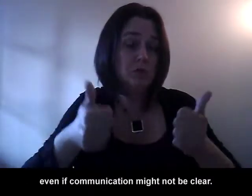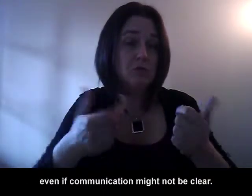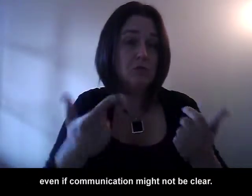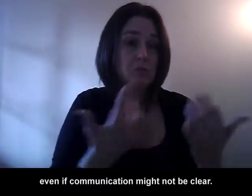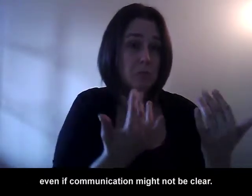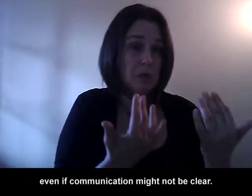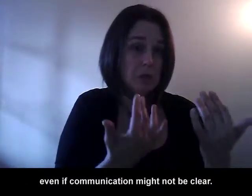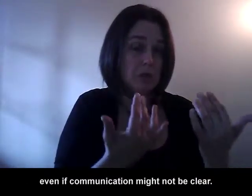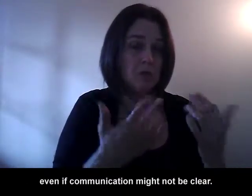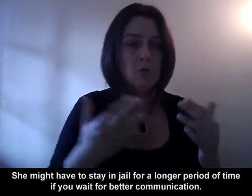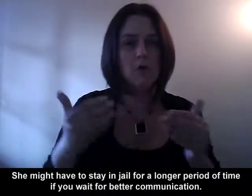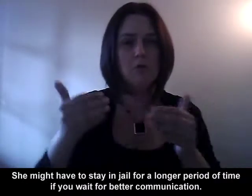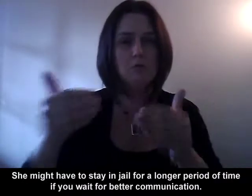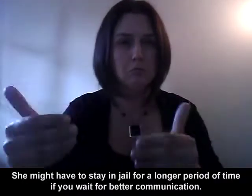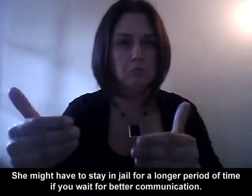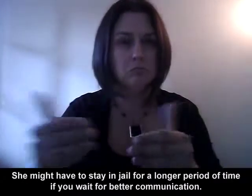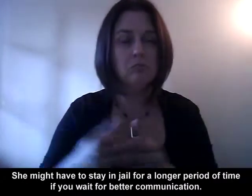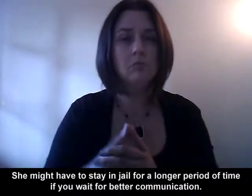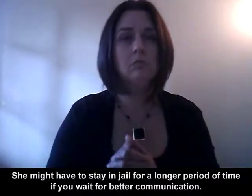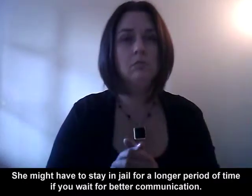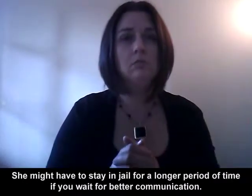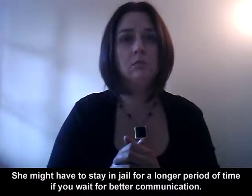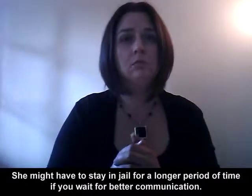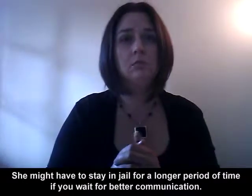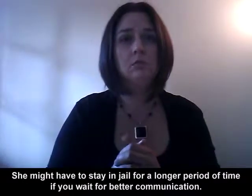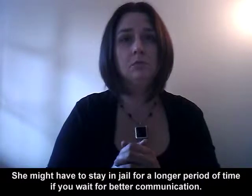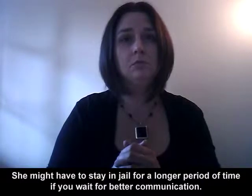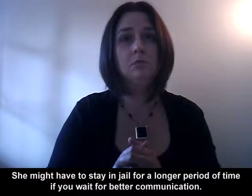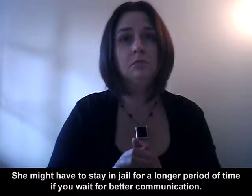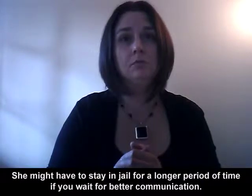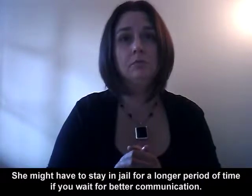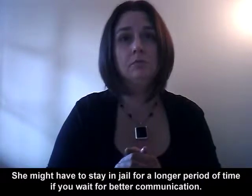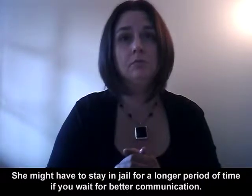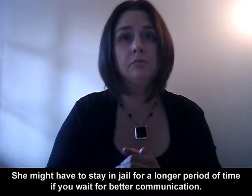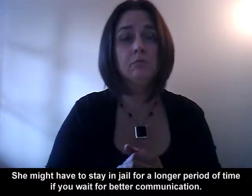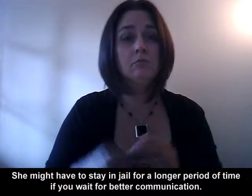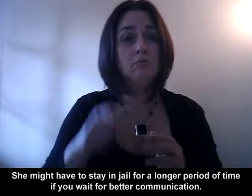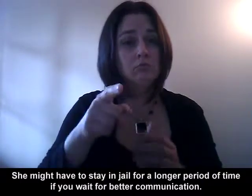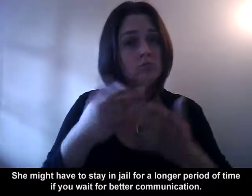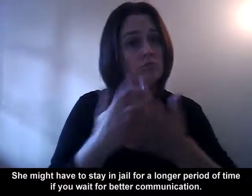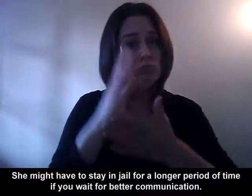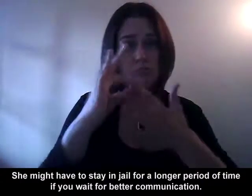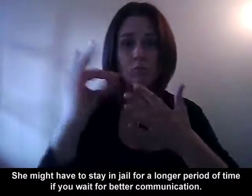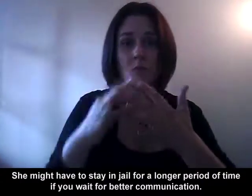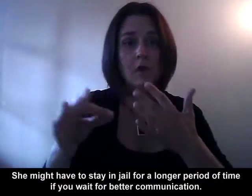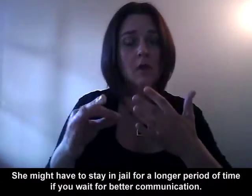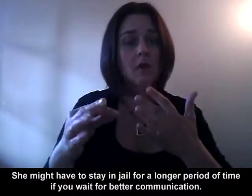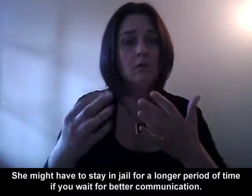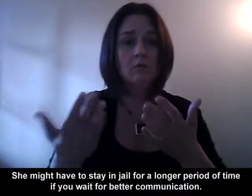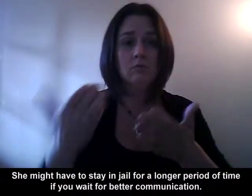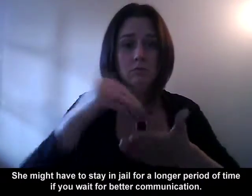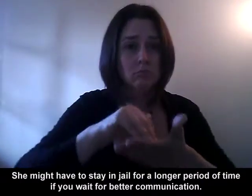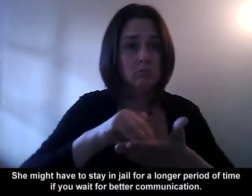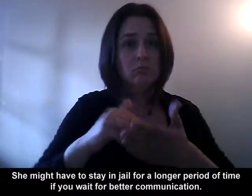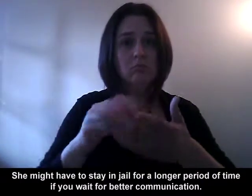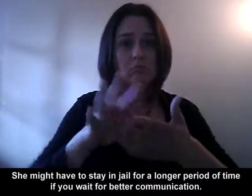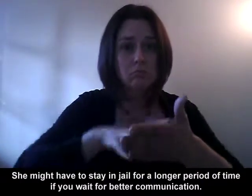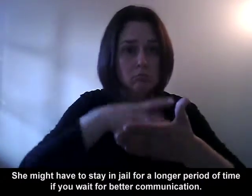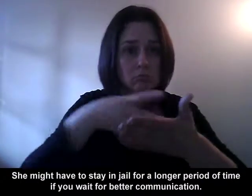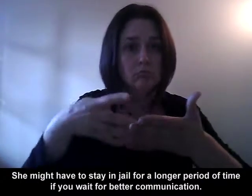communication might not be clear. She might have to stay in jail for a longer period of time if you wait for better